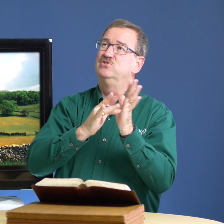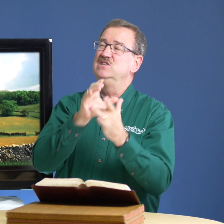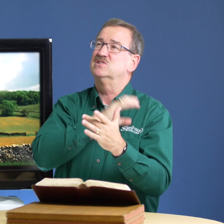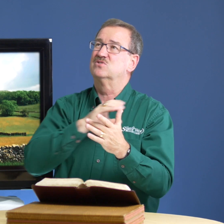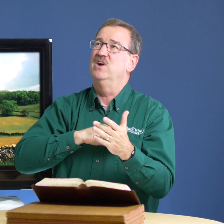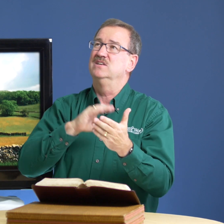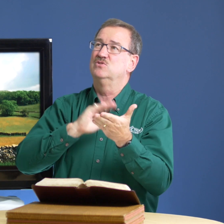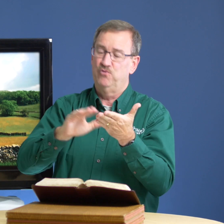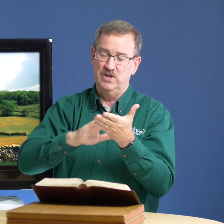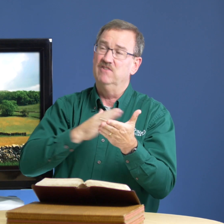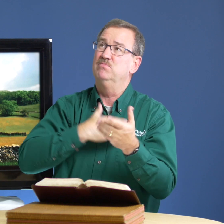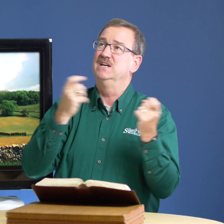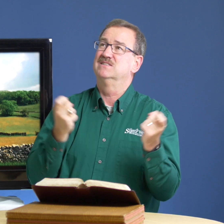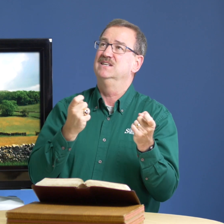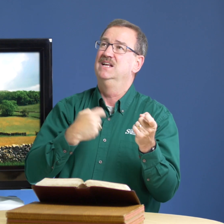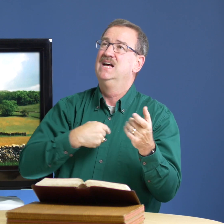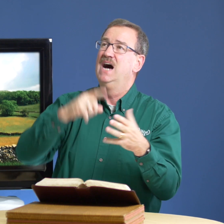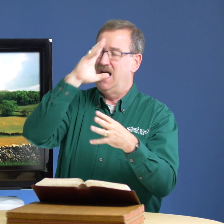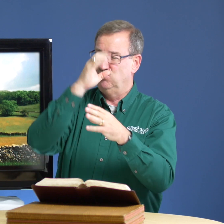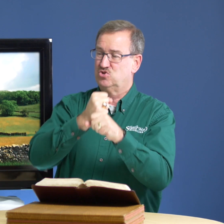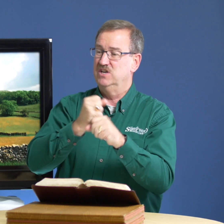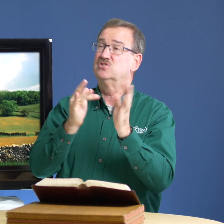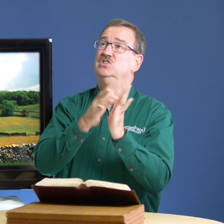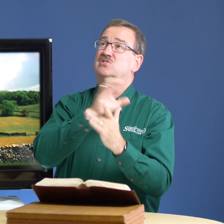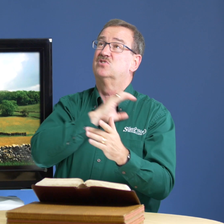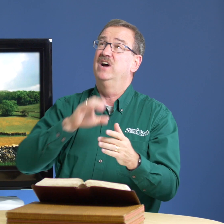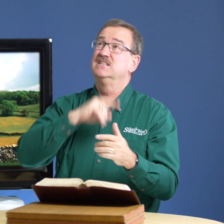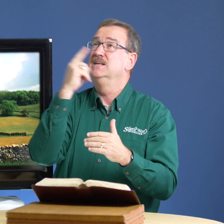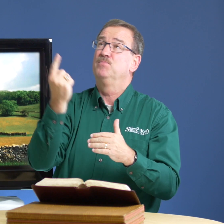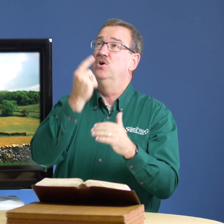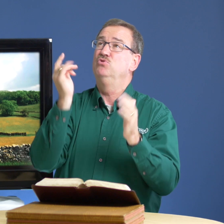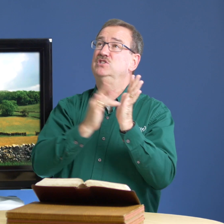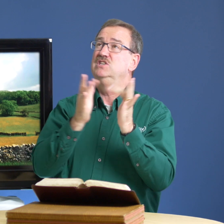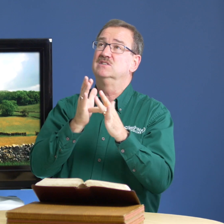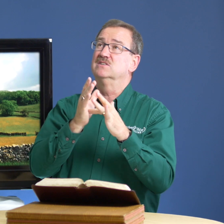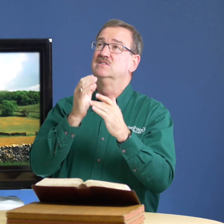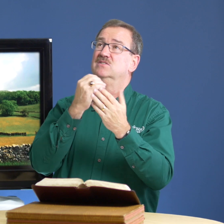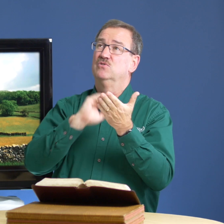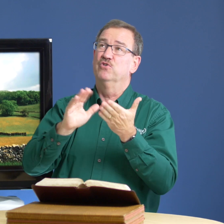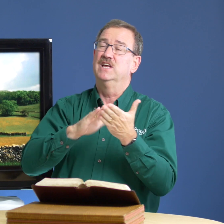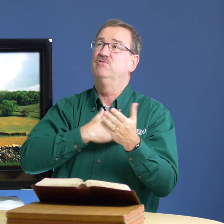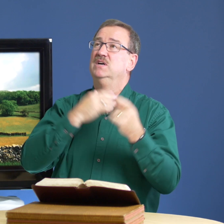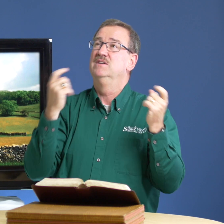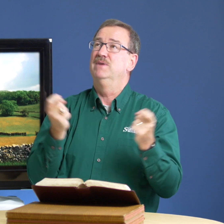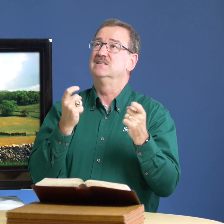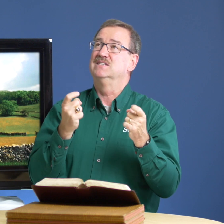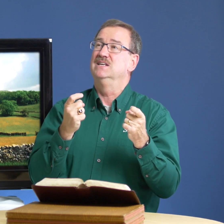jesus christ to forgive my sin i will trust jesus christ only jesus to forgive my sin